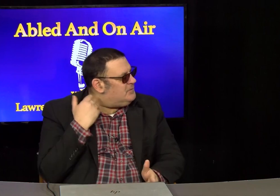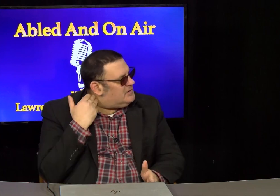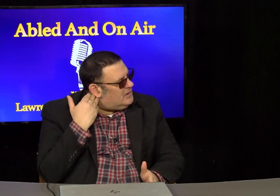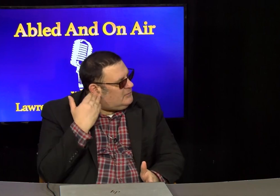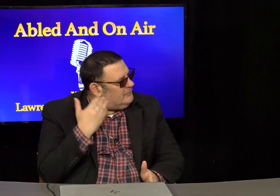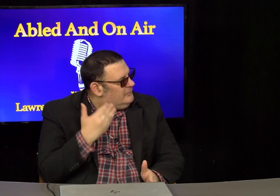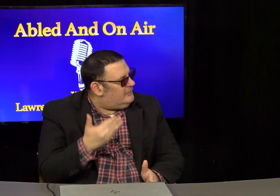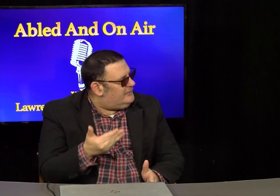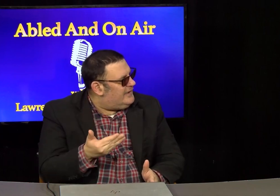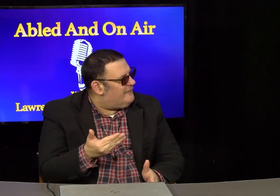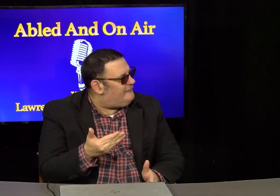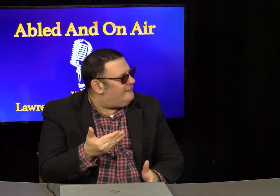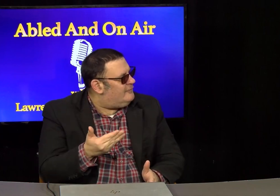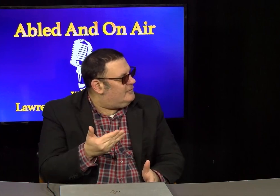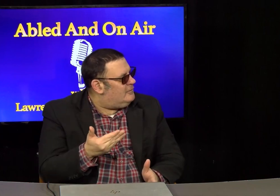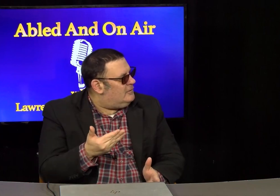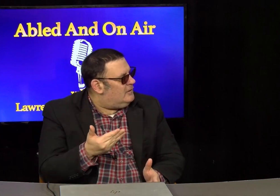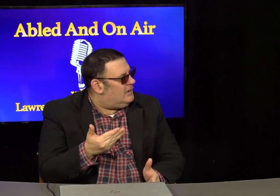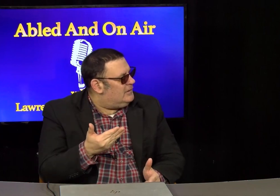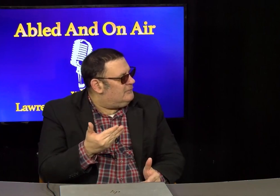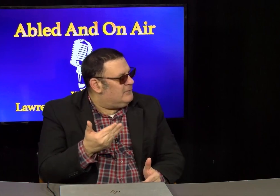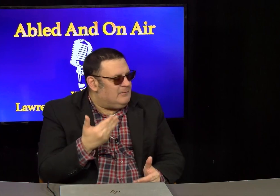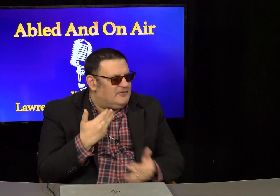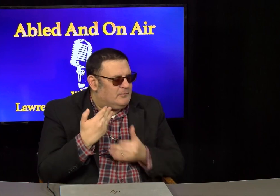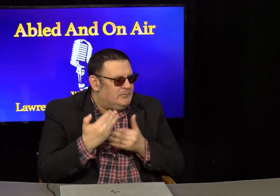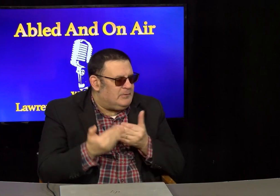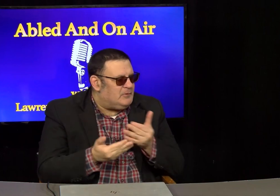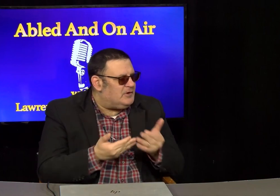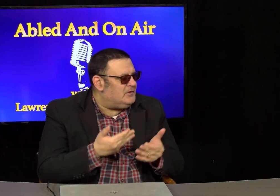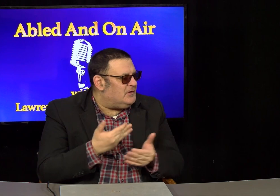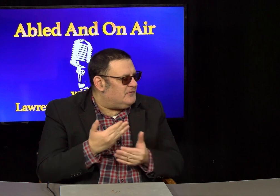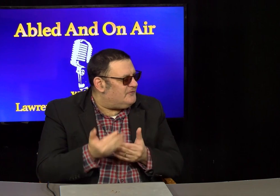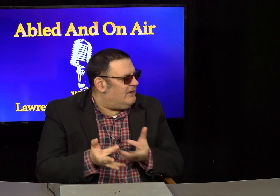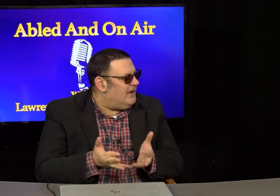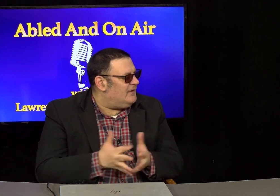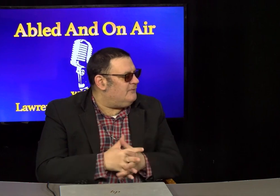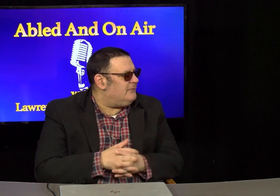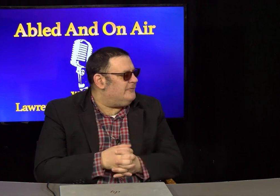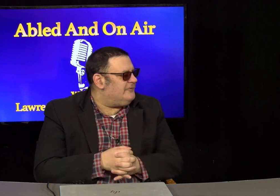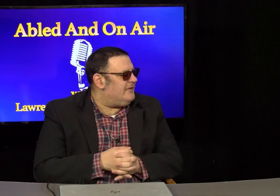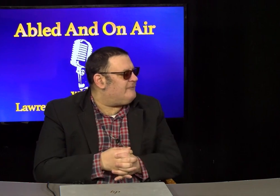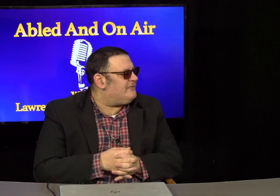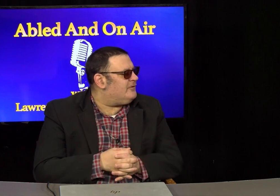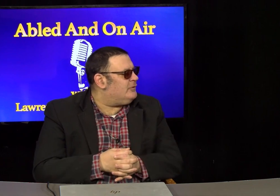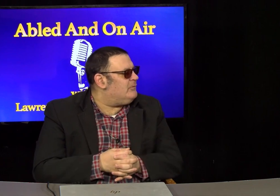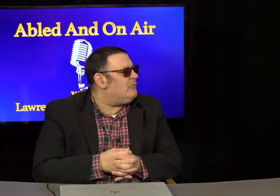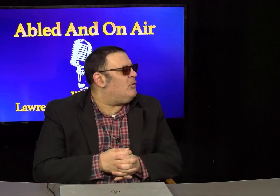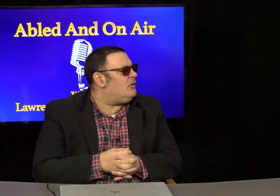become deaf? And, maybe so people can understand deafness a little bit more.